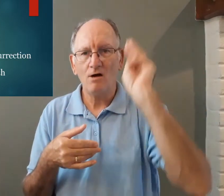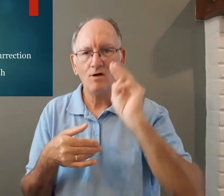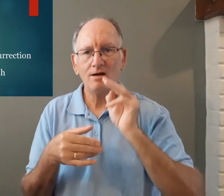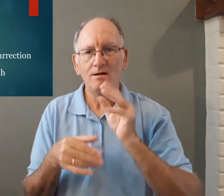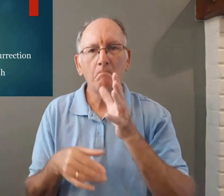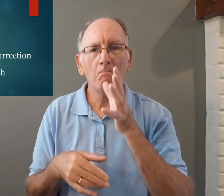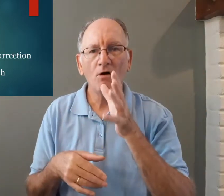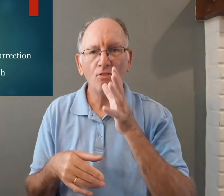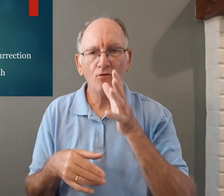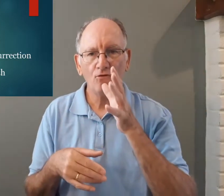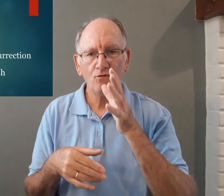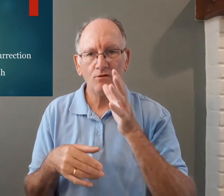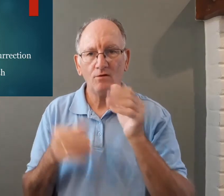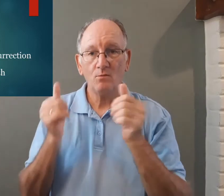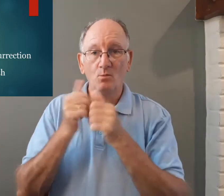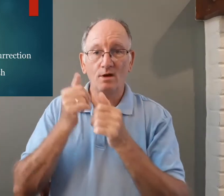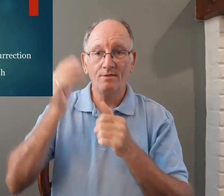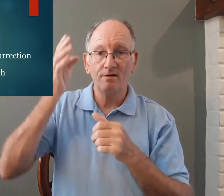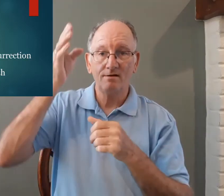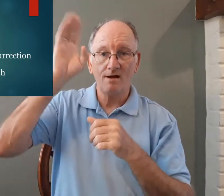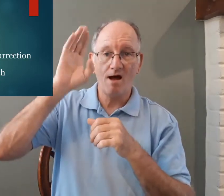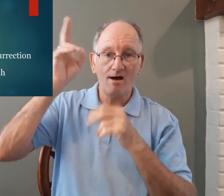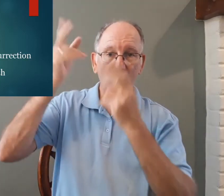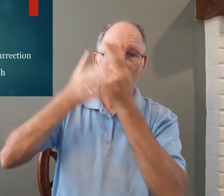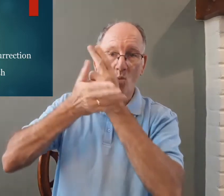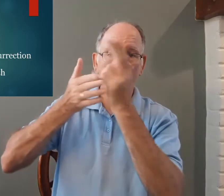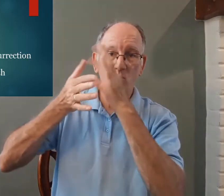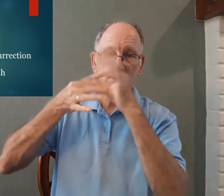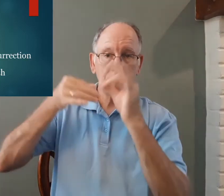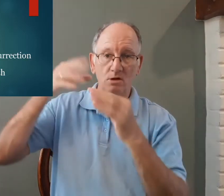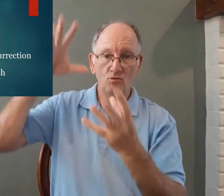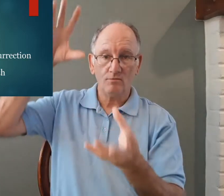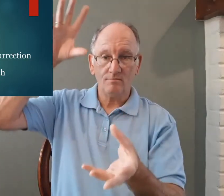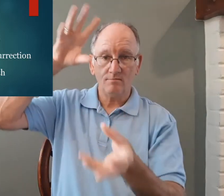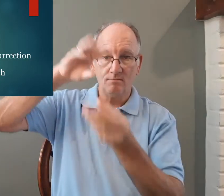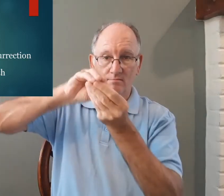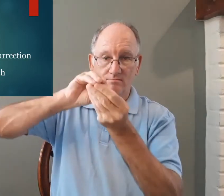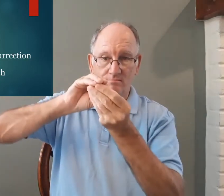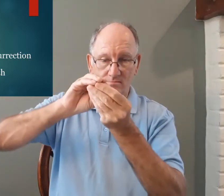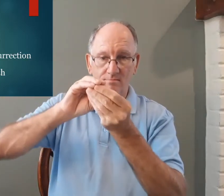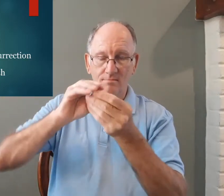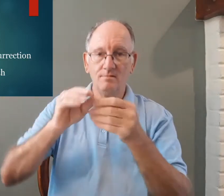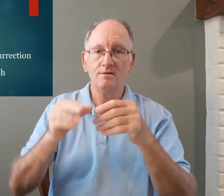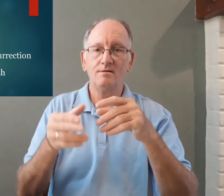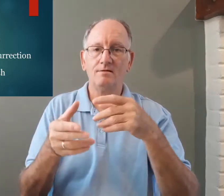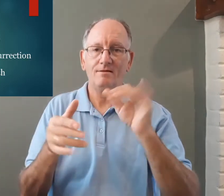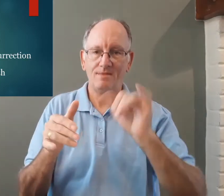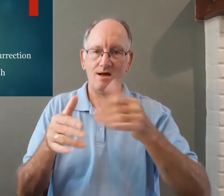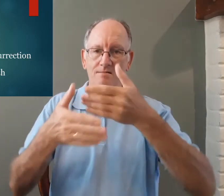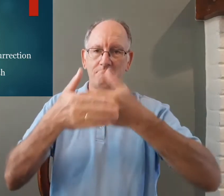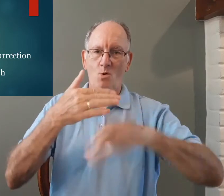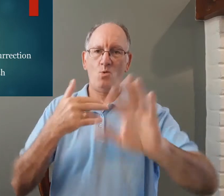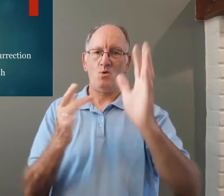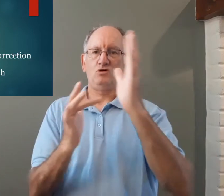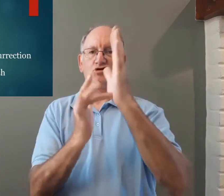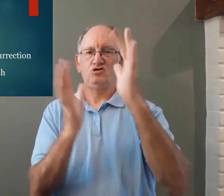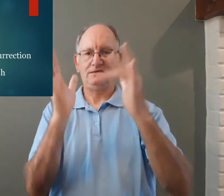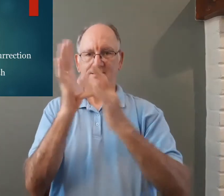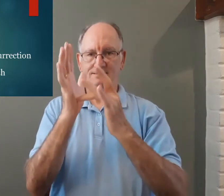and was born as a babe and his mother was Mary so God put the Holy Spirit in her and